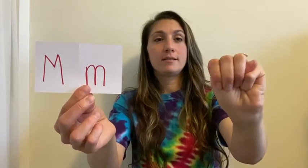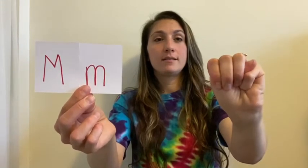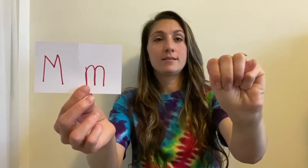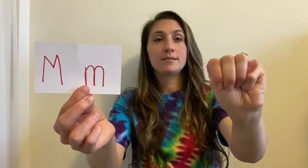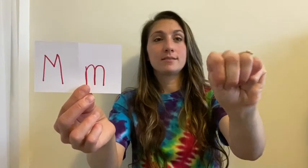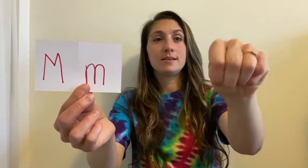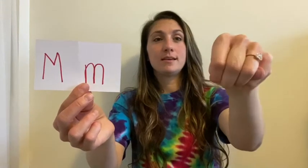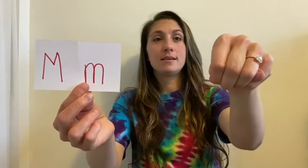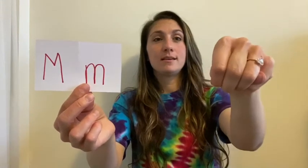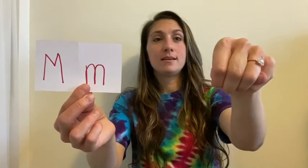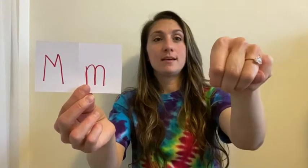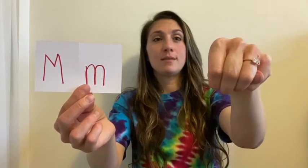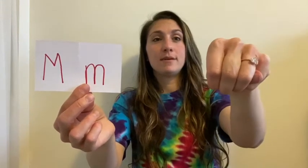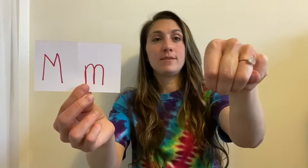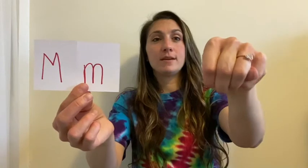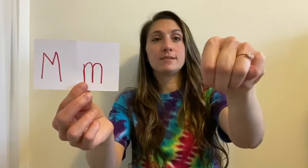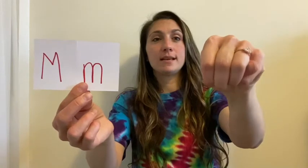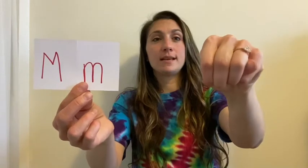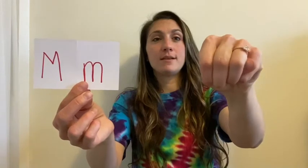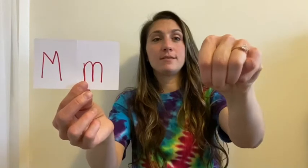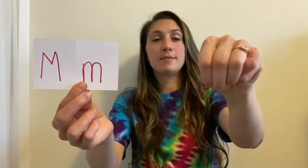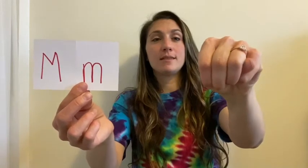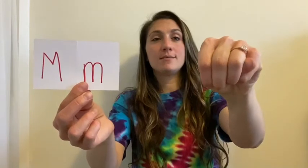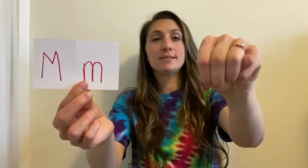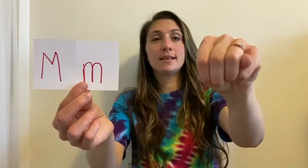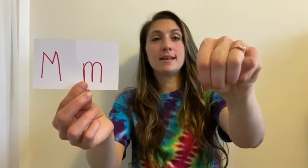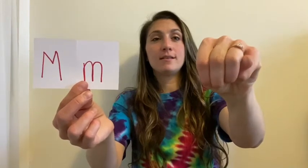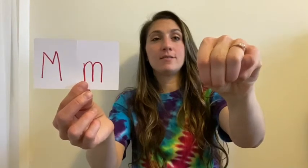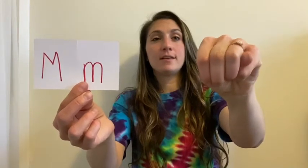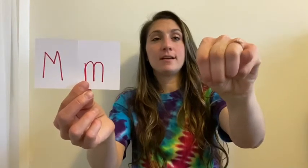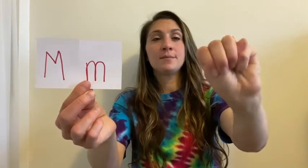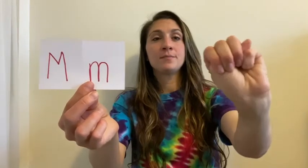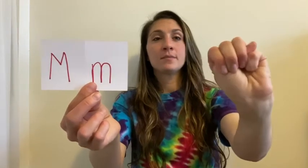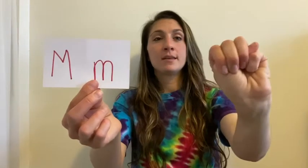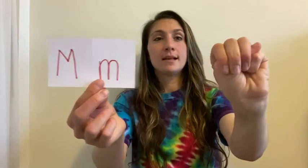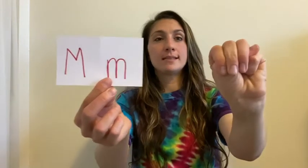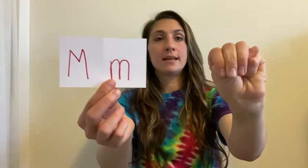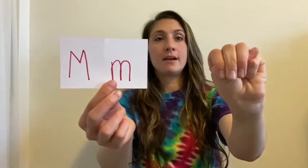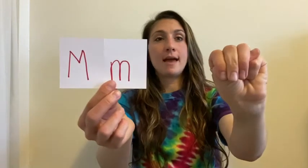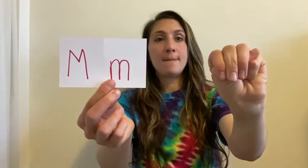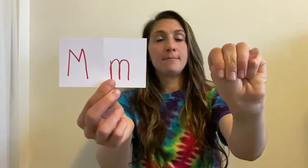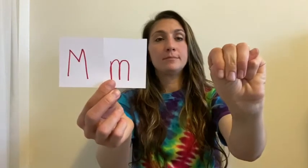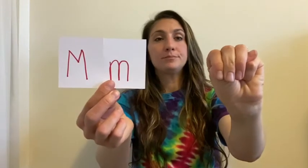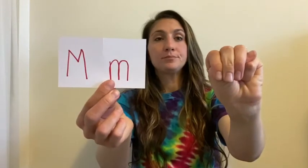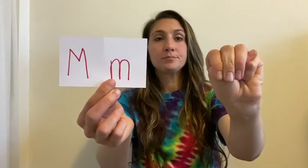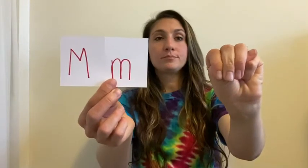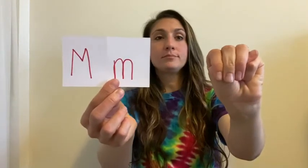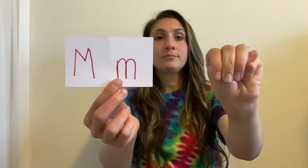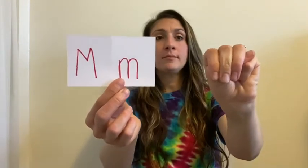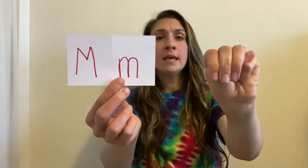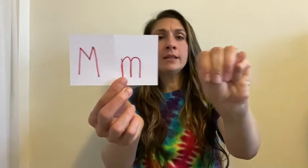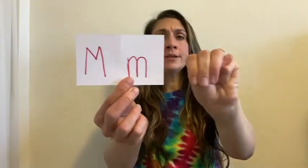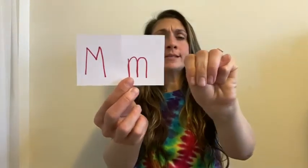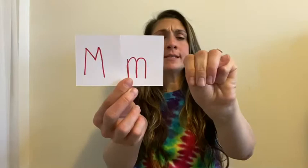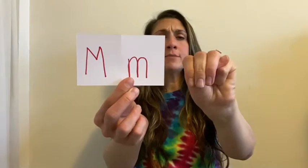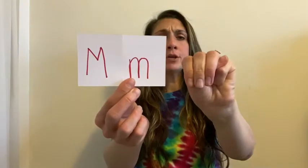So see how my finger is sticking out? My thumb is sticking out over there. That's the letter M. It looks similar